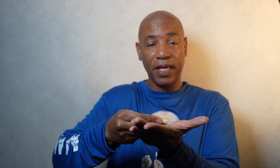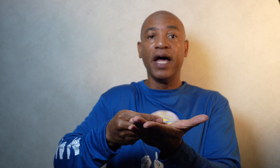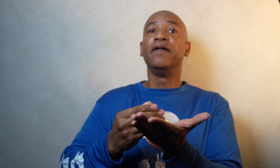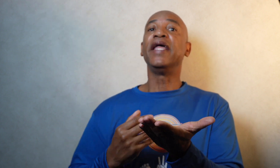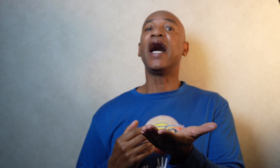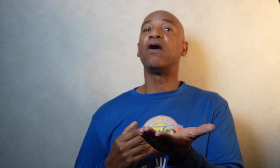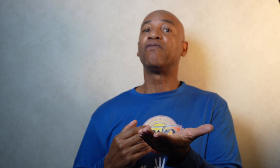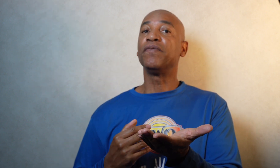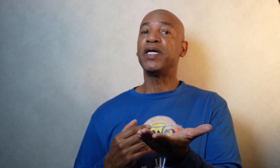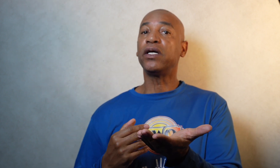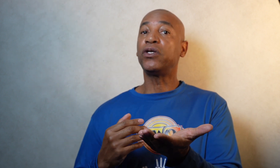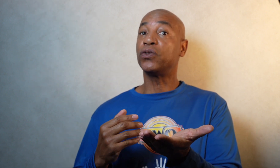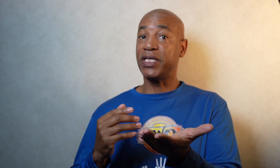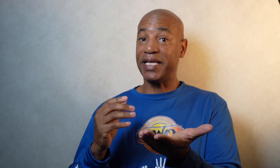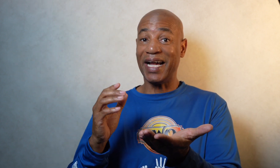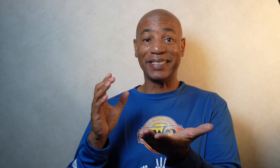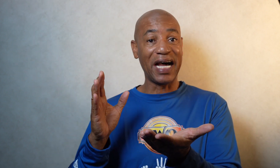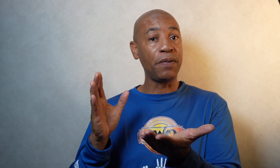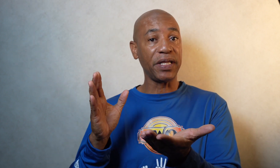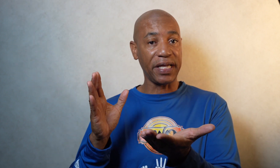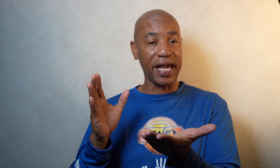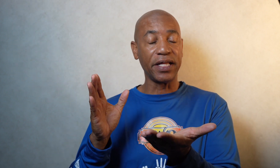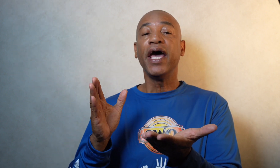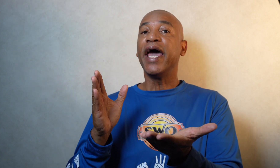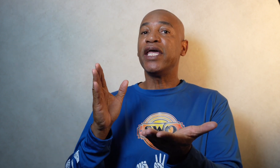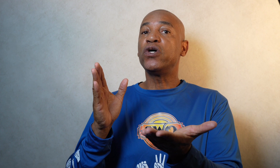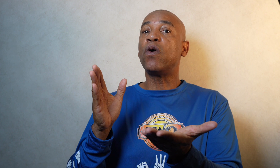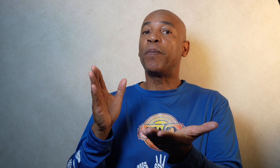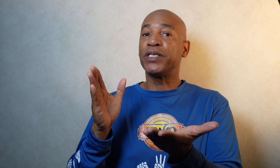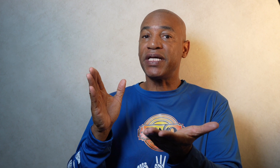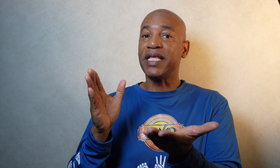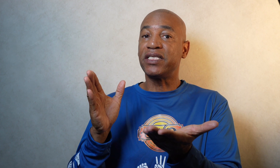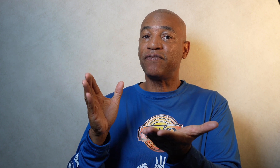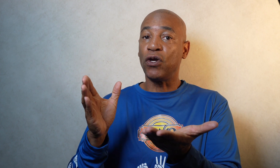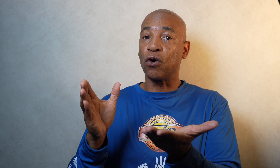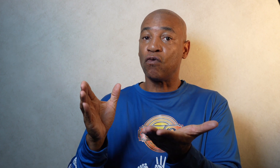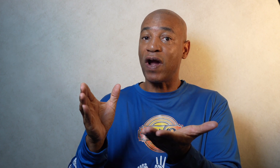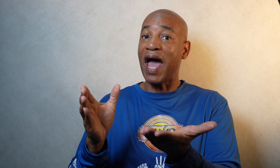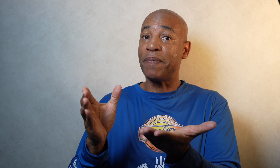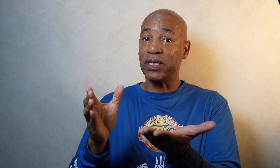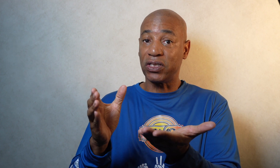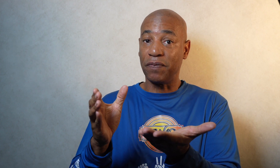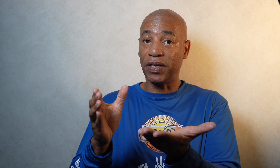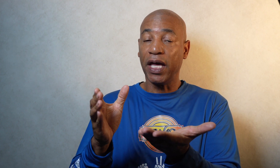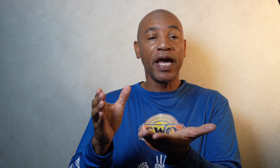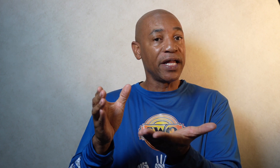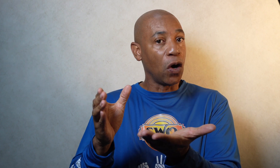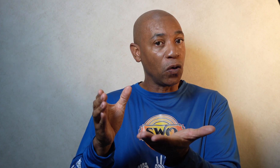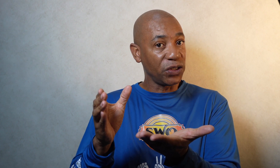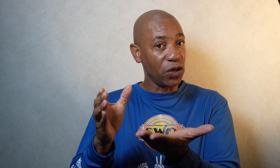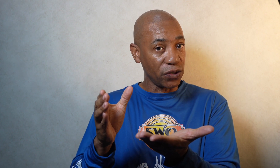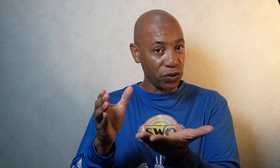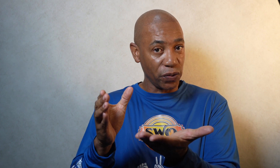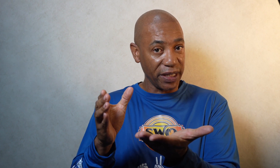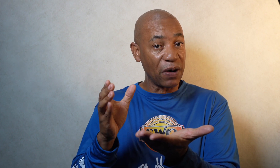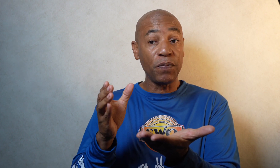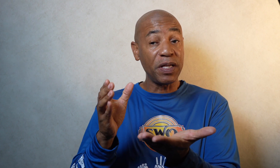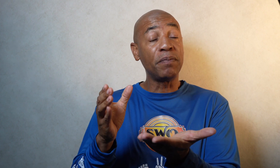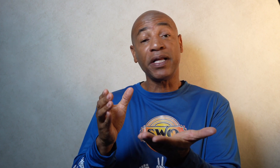Now from here you'll take that dominant hand and you will pretend as if you're grabbing something and holding on to it. That would be the money